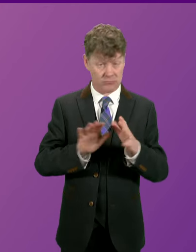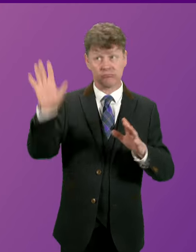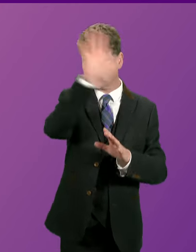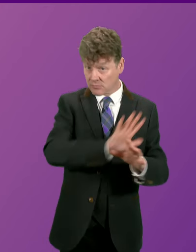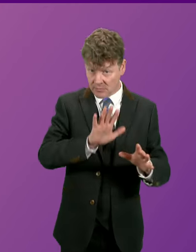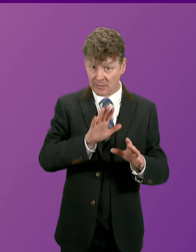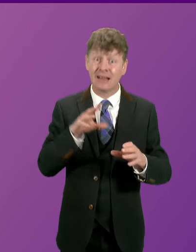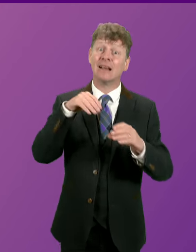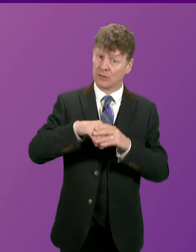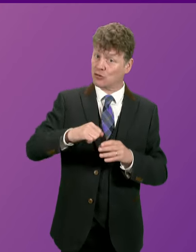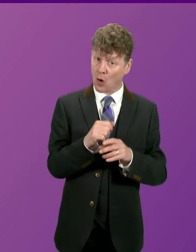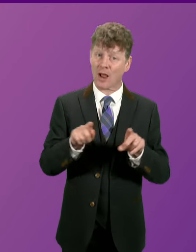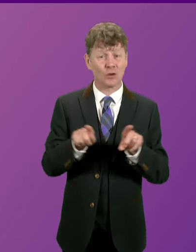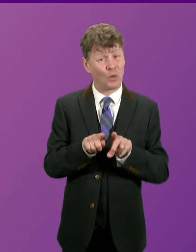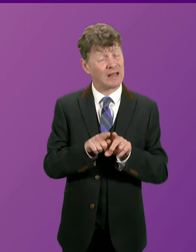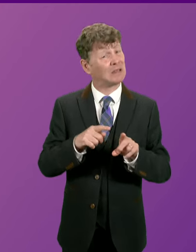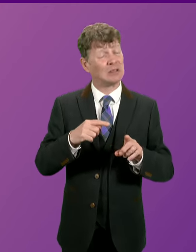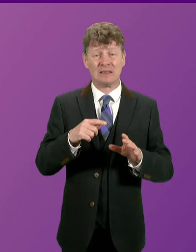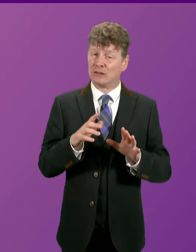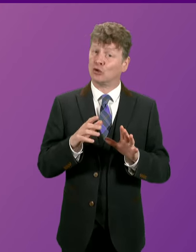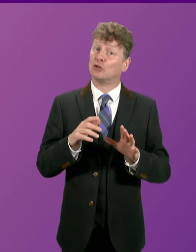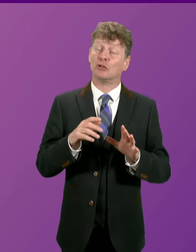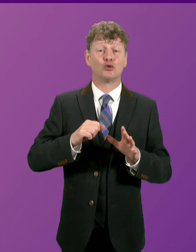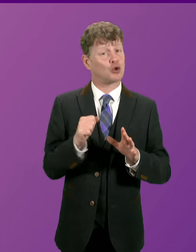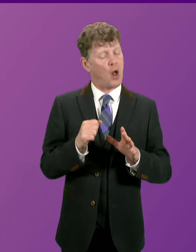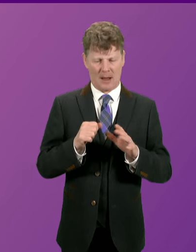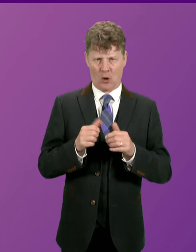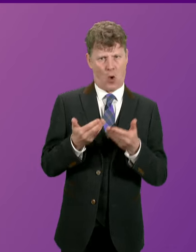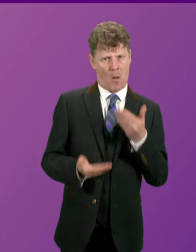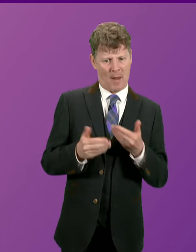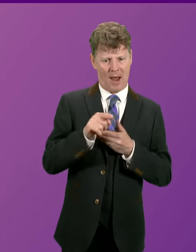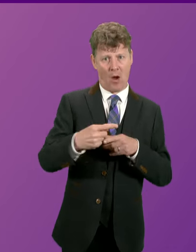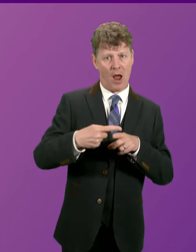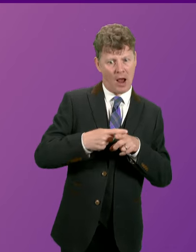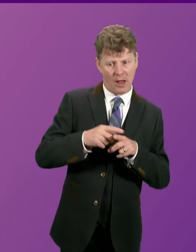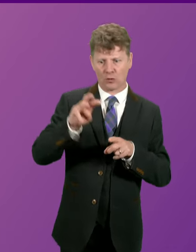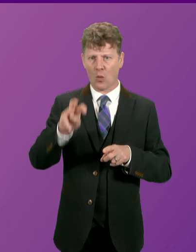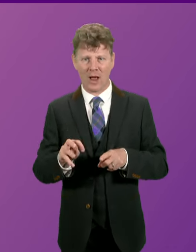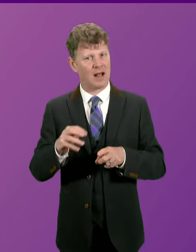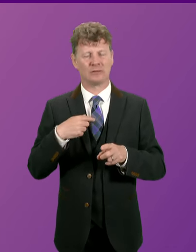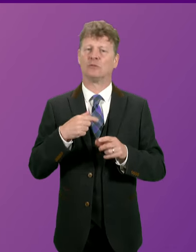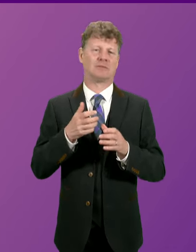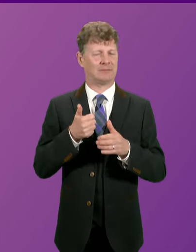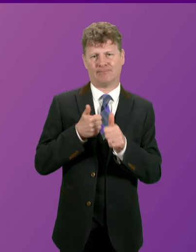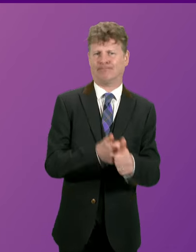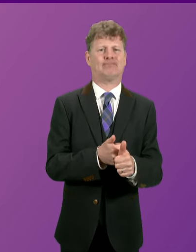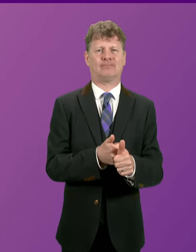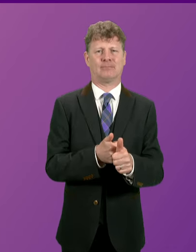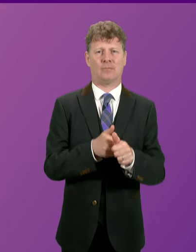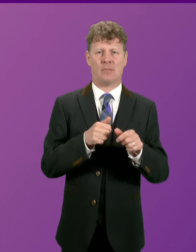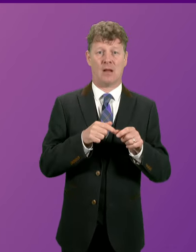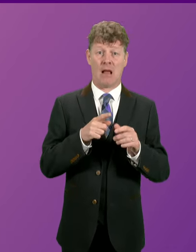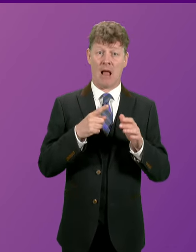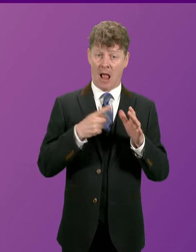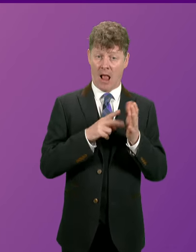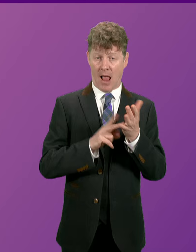been the best financially supported of any service within Scotland. So Anna Sour could come here